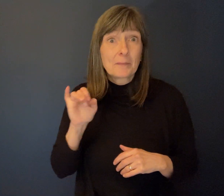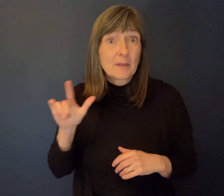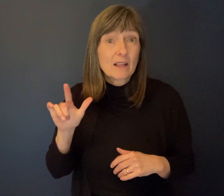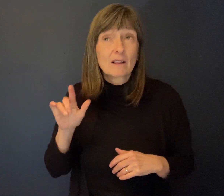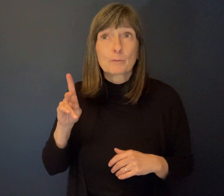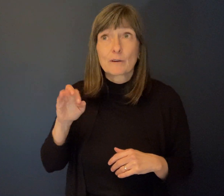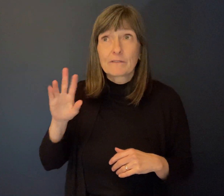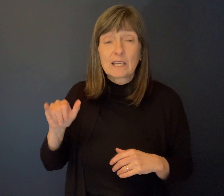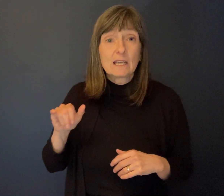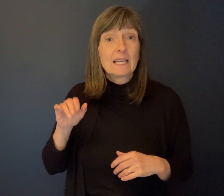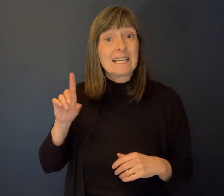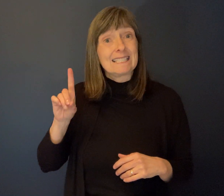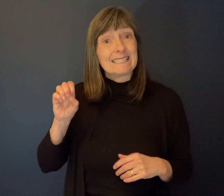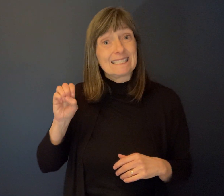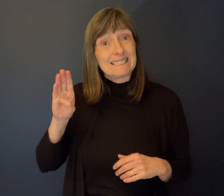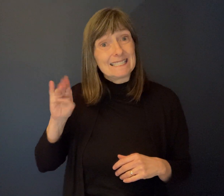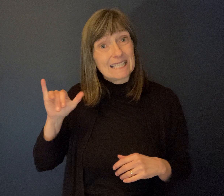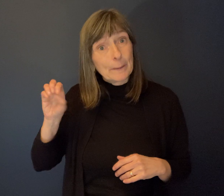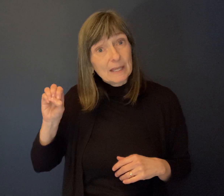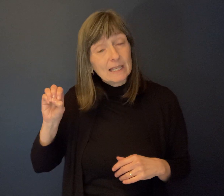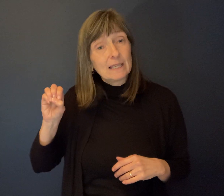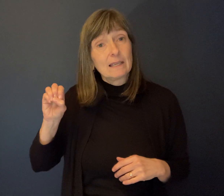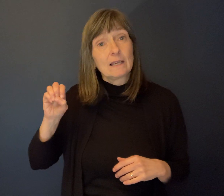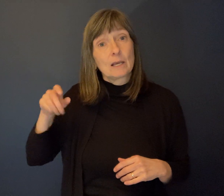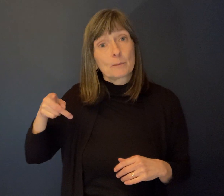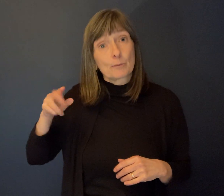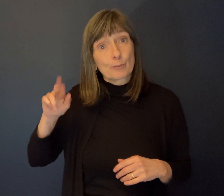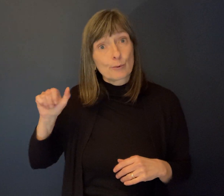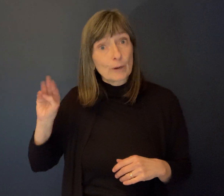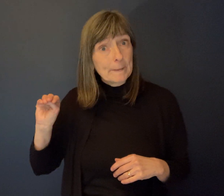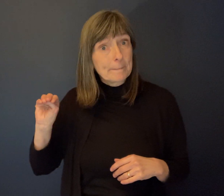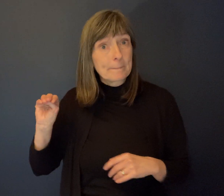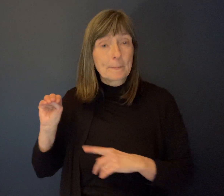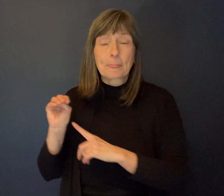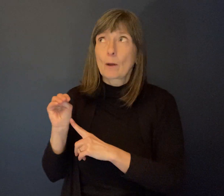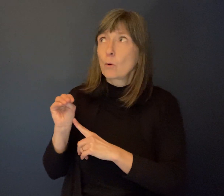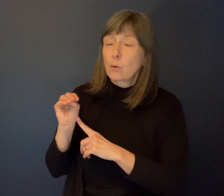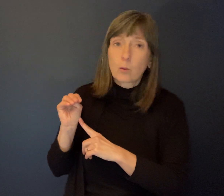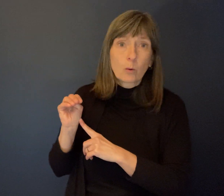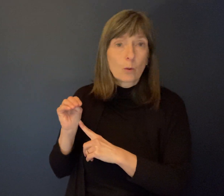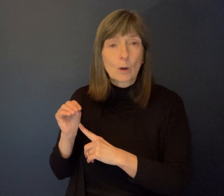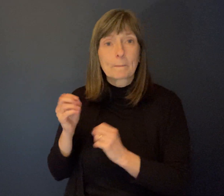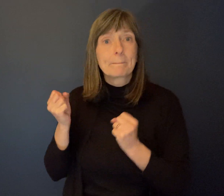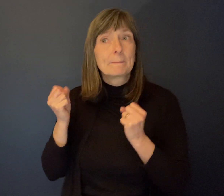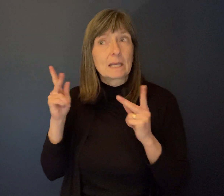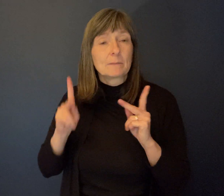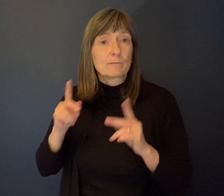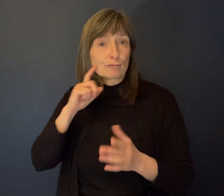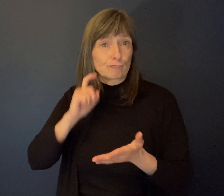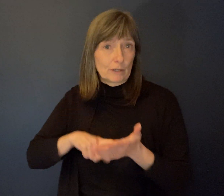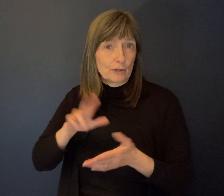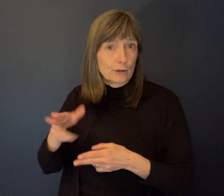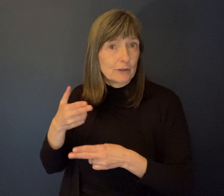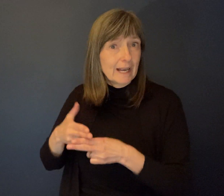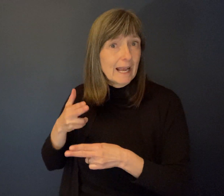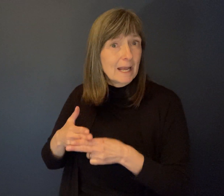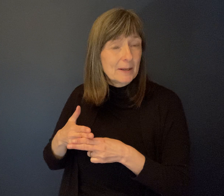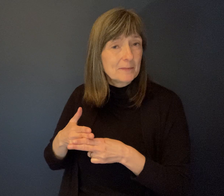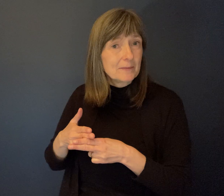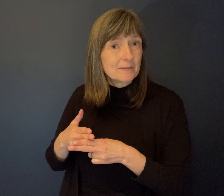Debbie Primm. I mean, Debbie Primm alone. mean, that's an individual that I think many people will recognize her name because she was a real icon in the